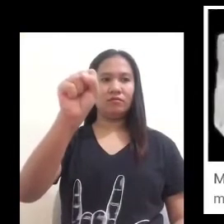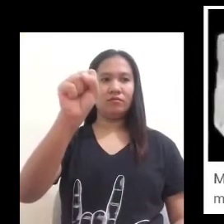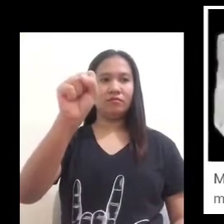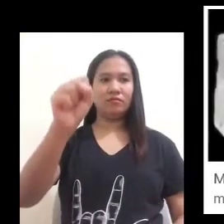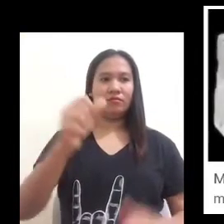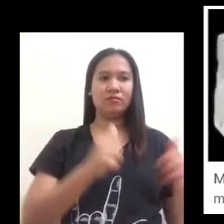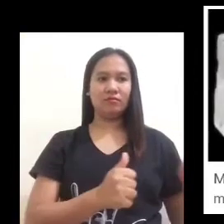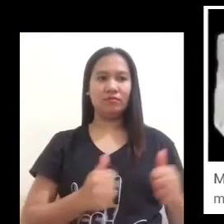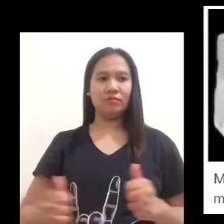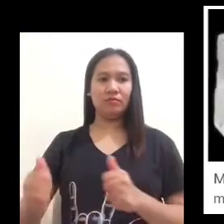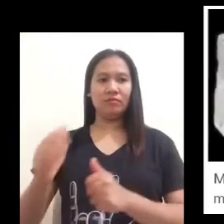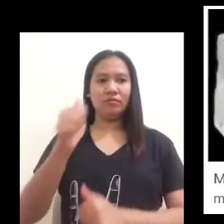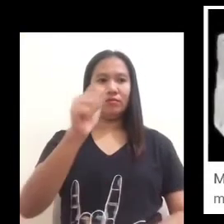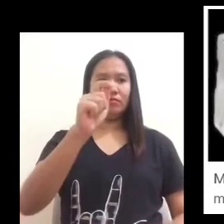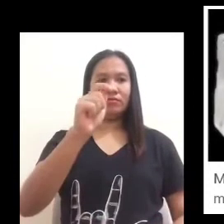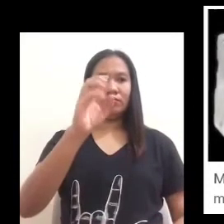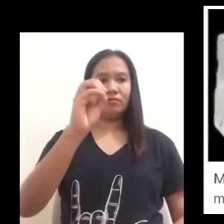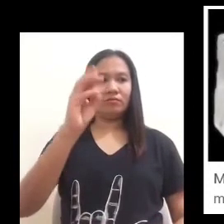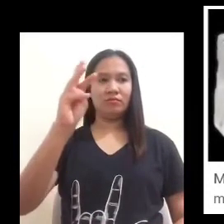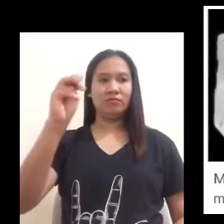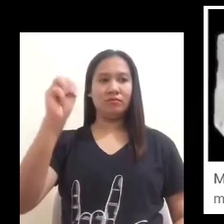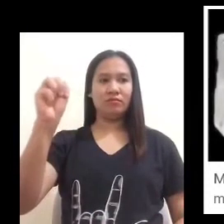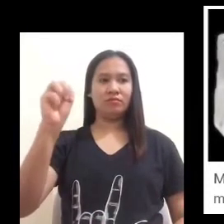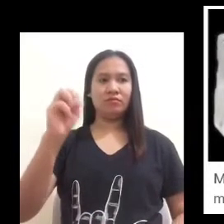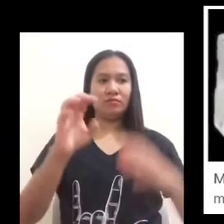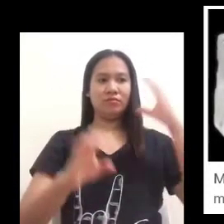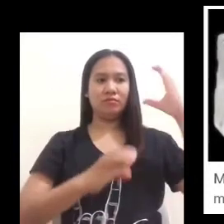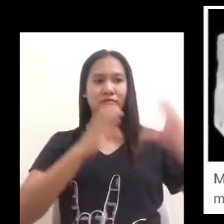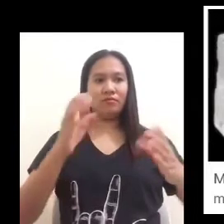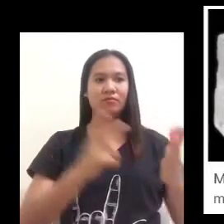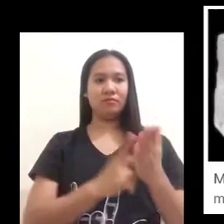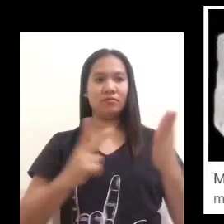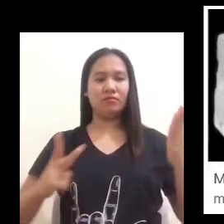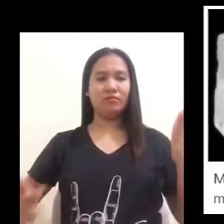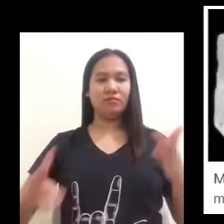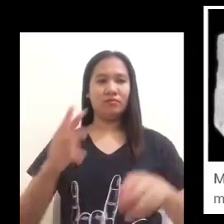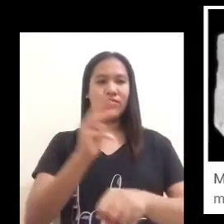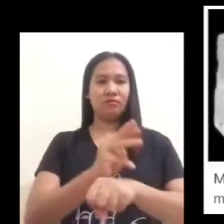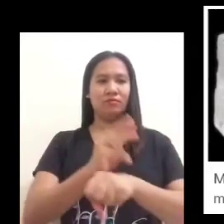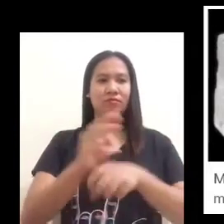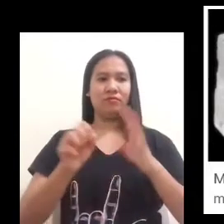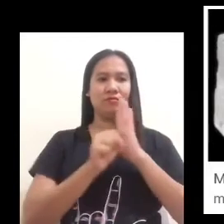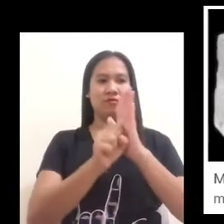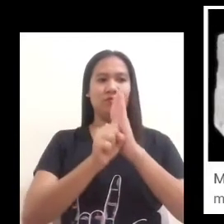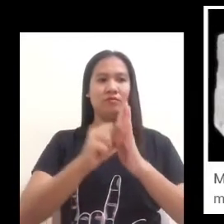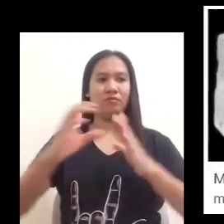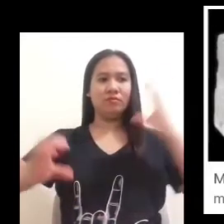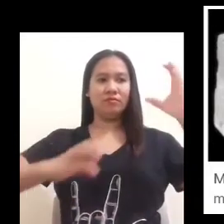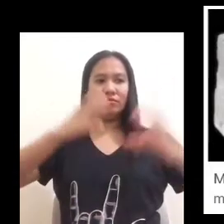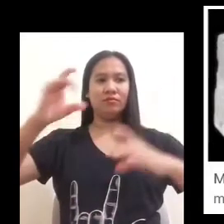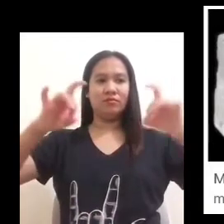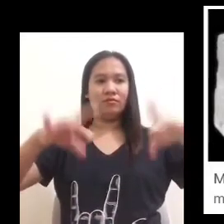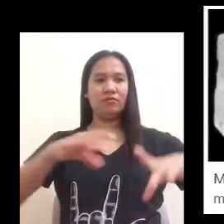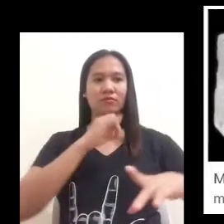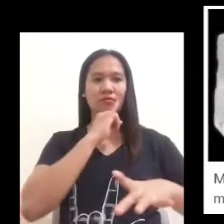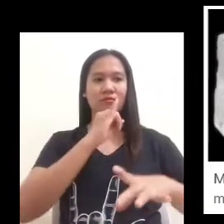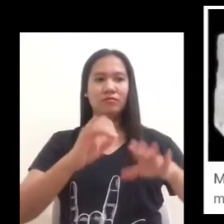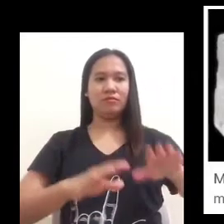okay for the chemical properties of minerals sample chemical test is done